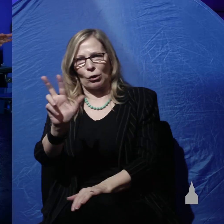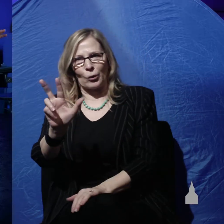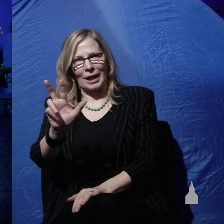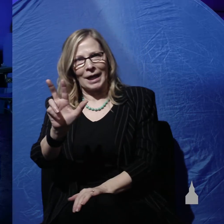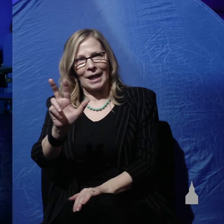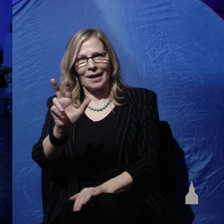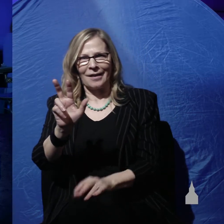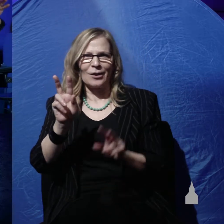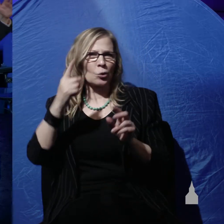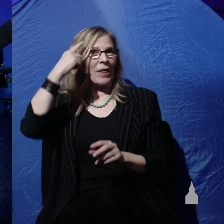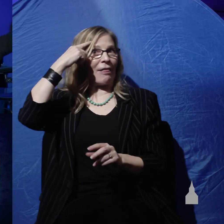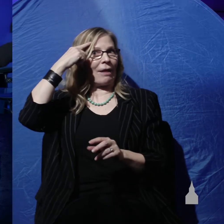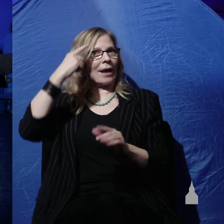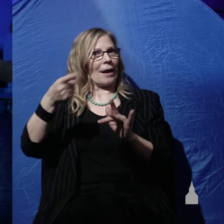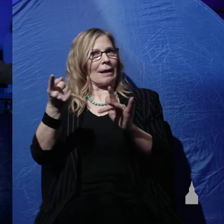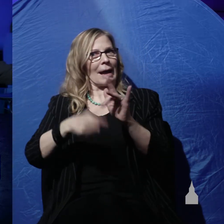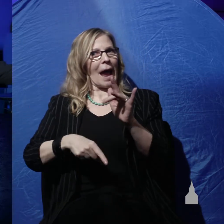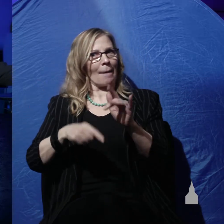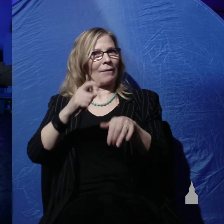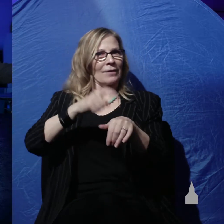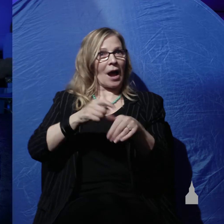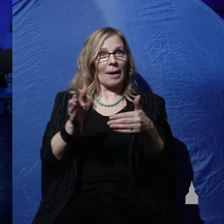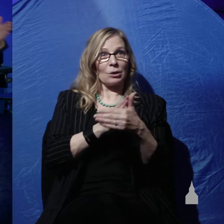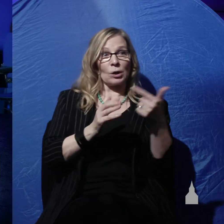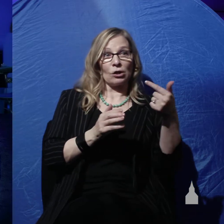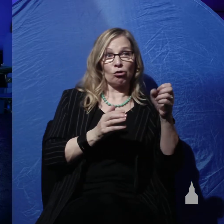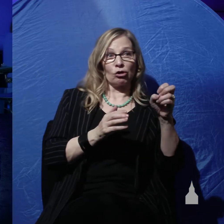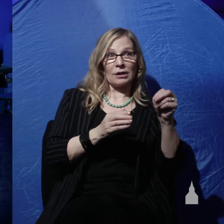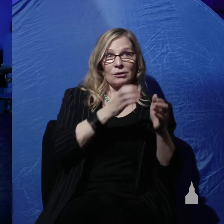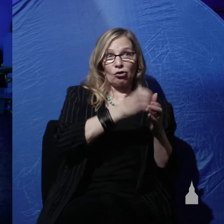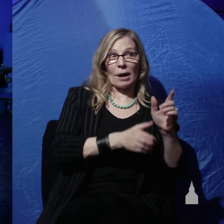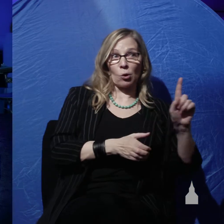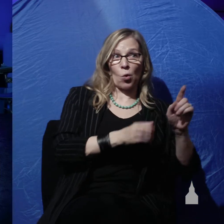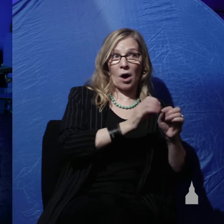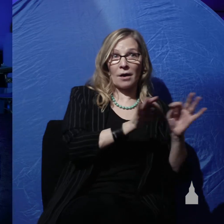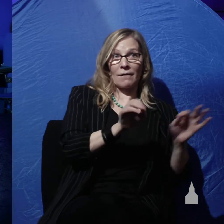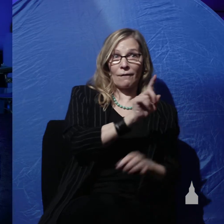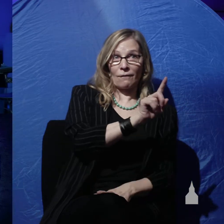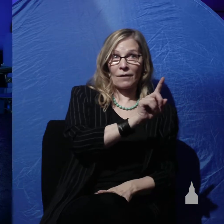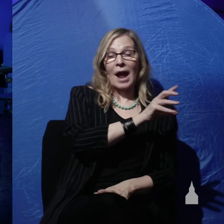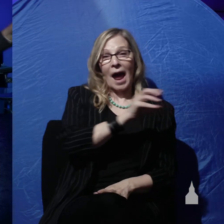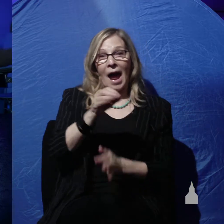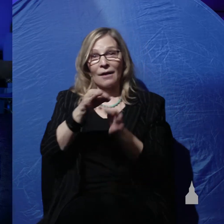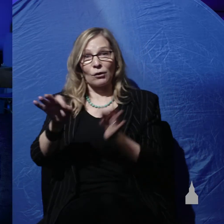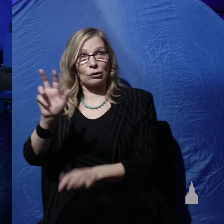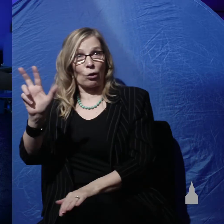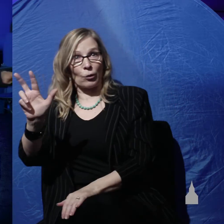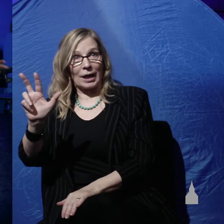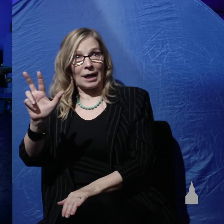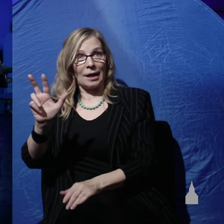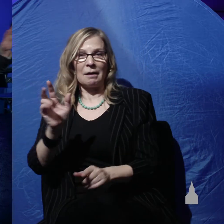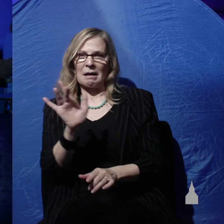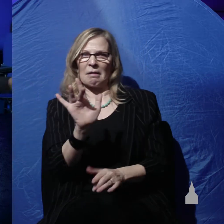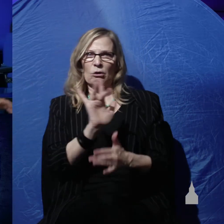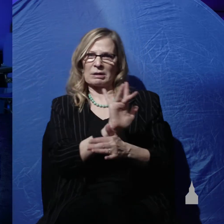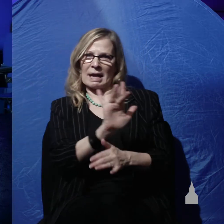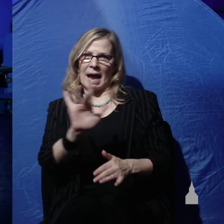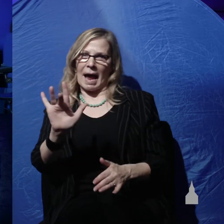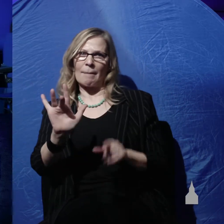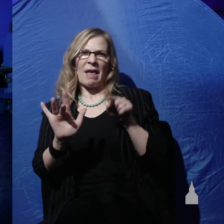between Genesis 1-1 and verse 3. And that's where we'll put all the millions and billions